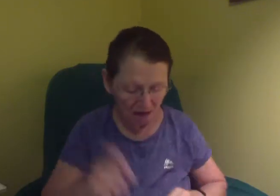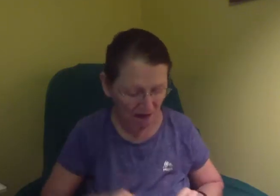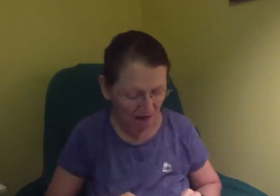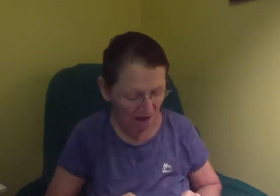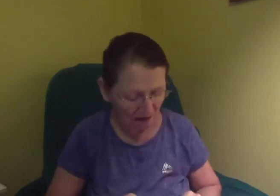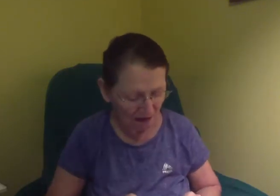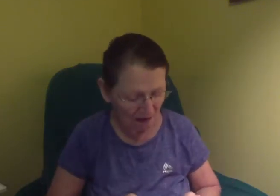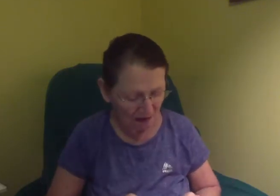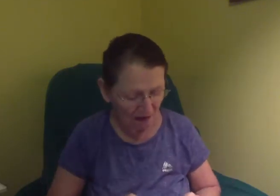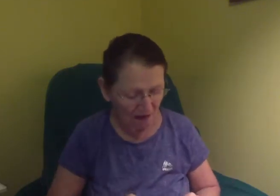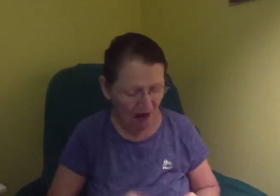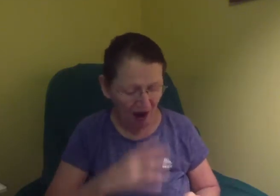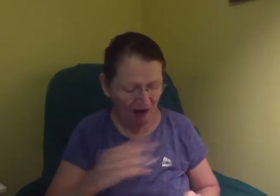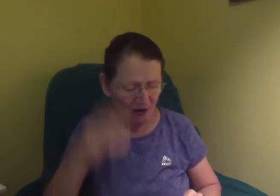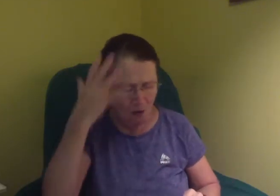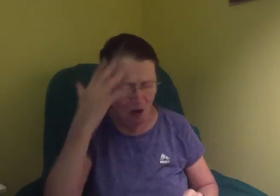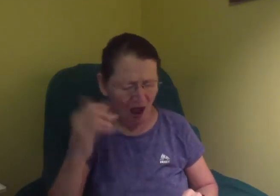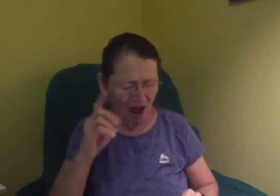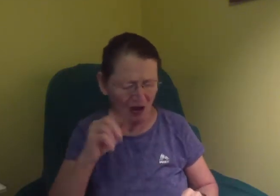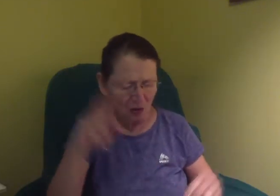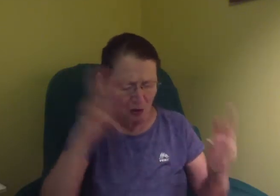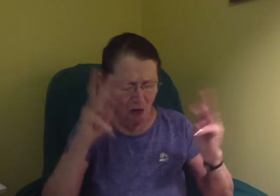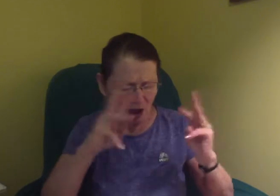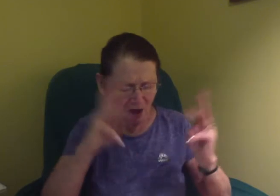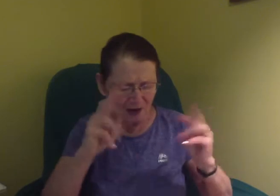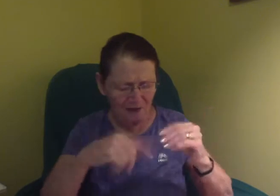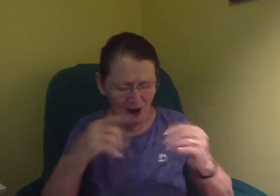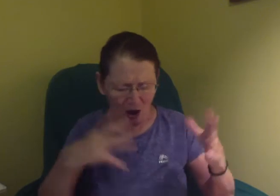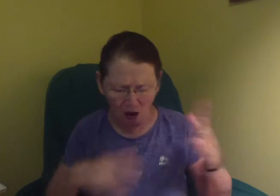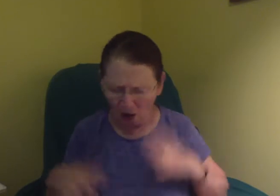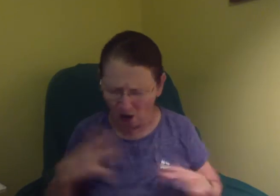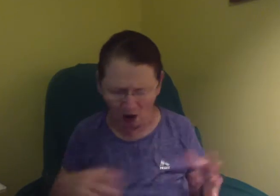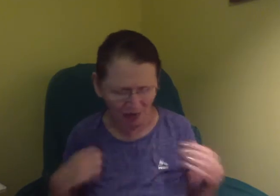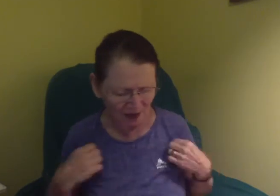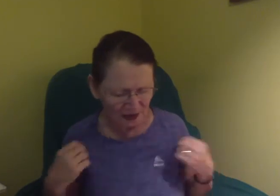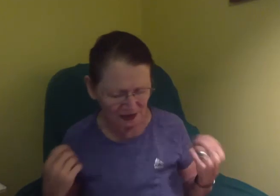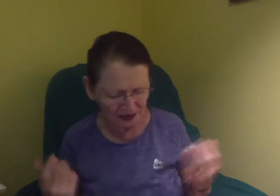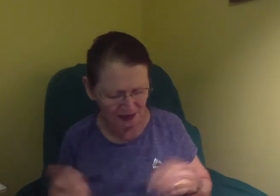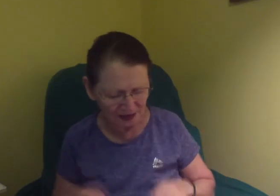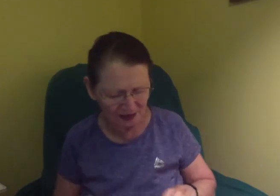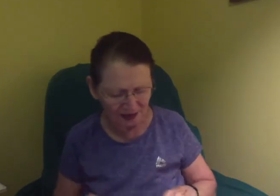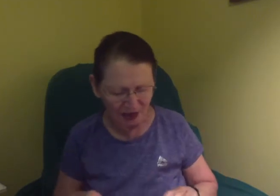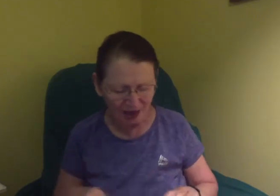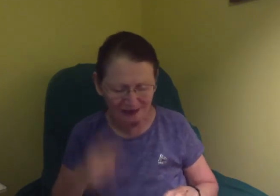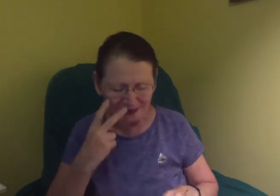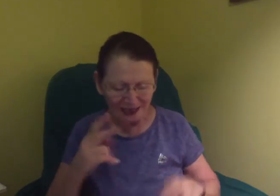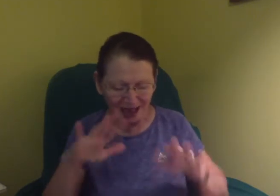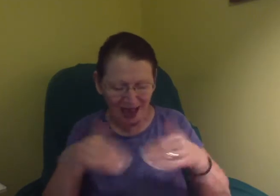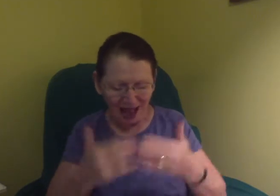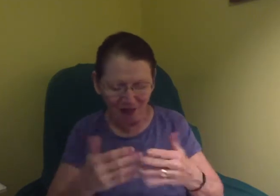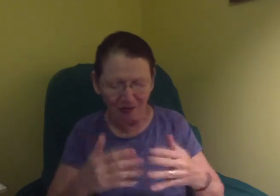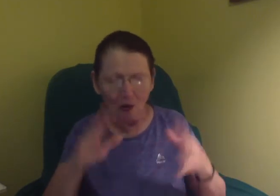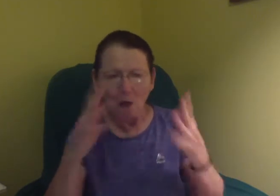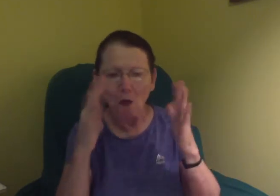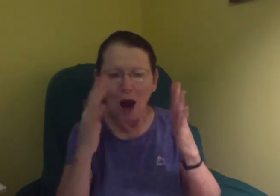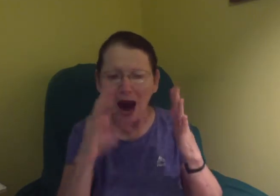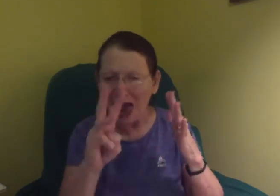I was about to find out if I had my